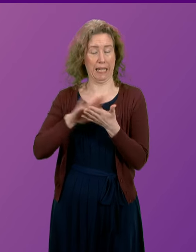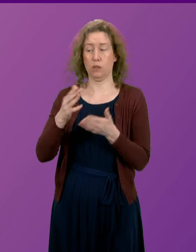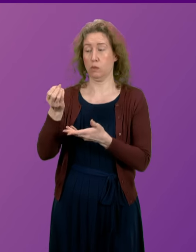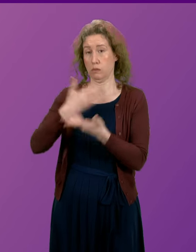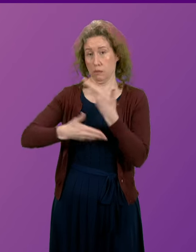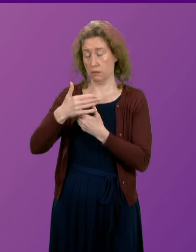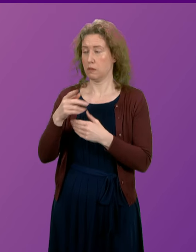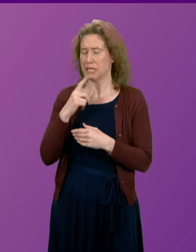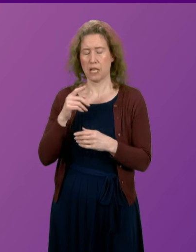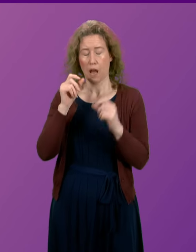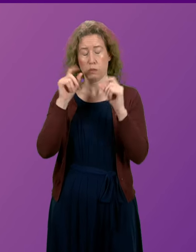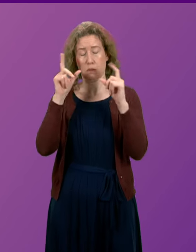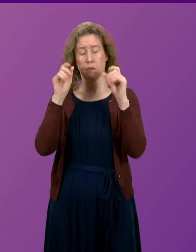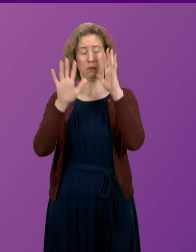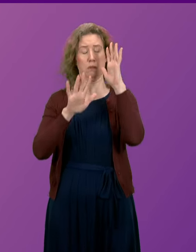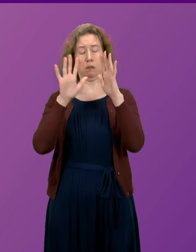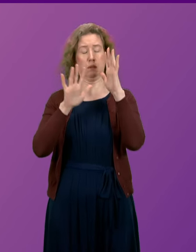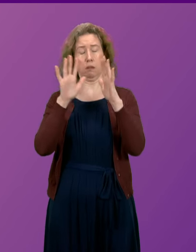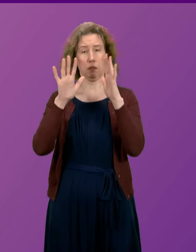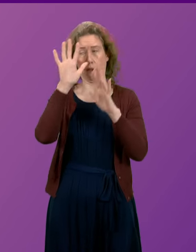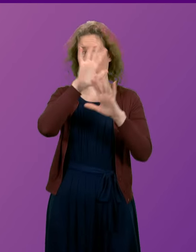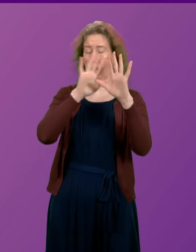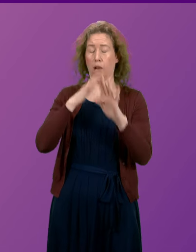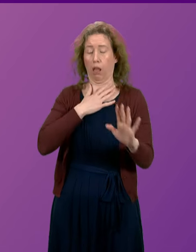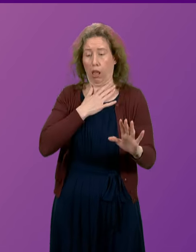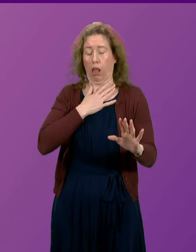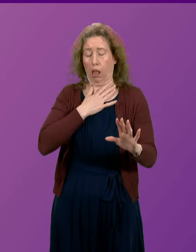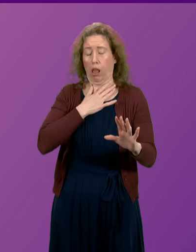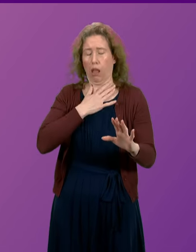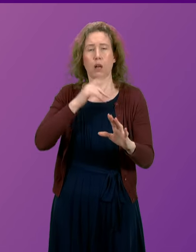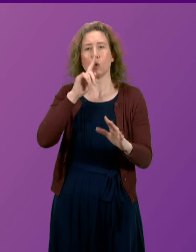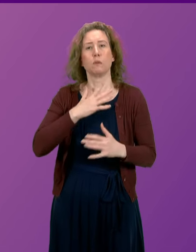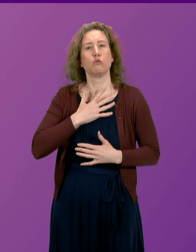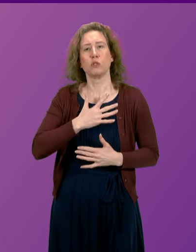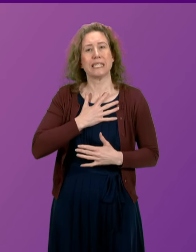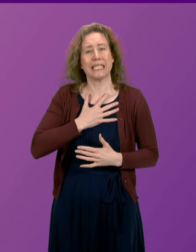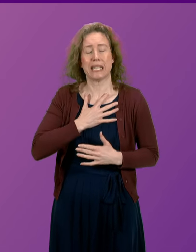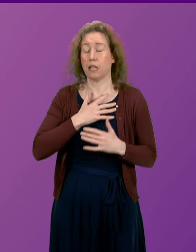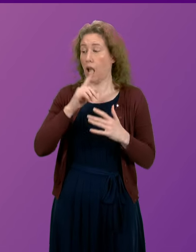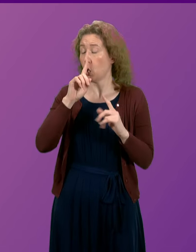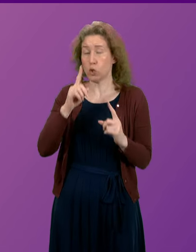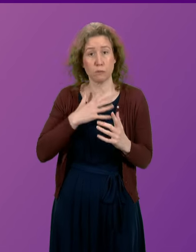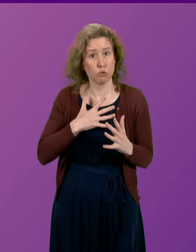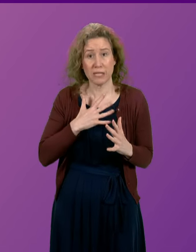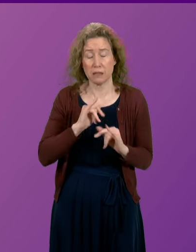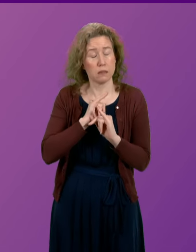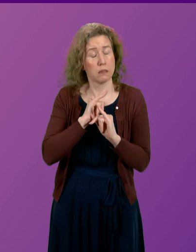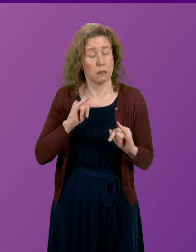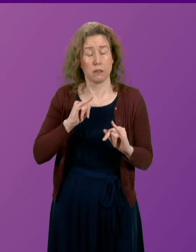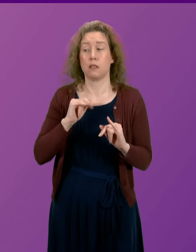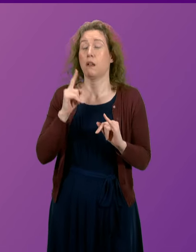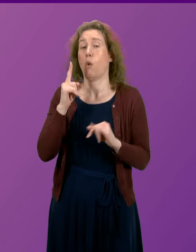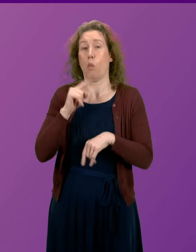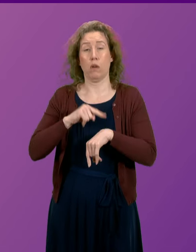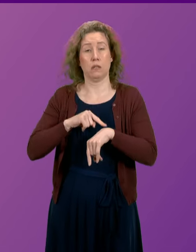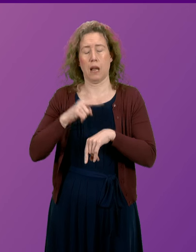was coming in and out of consciousness. My airways were shutting down. I could not breathe. At one